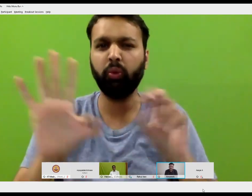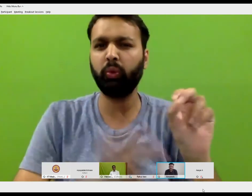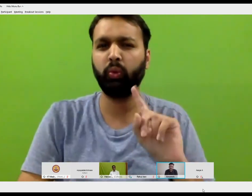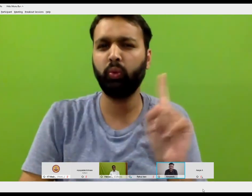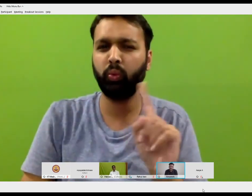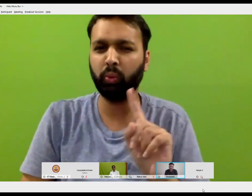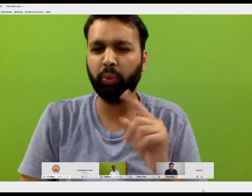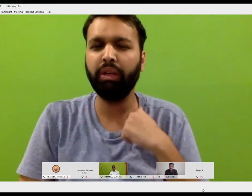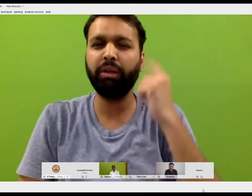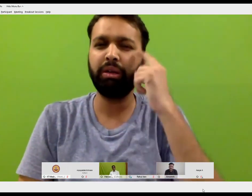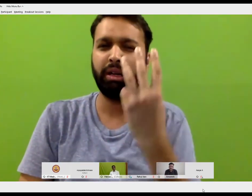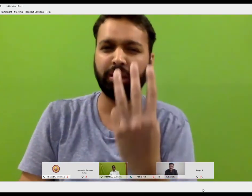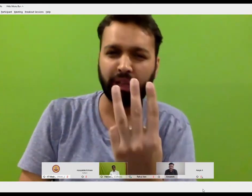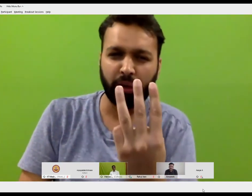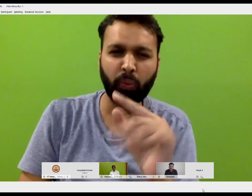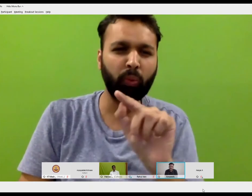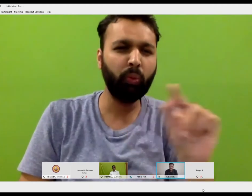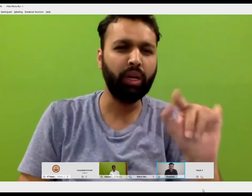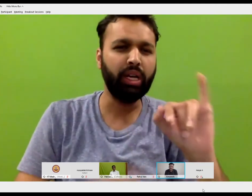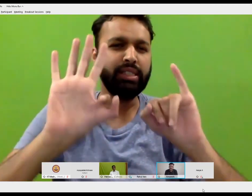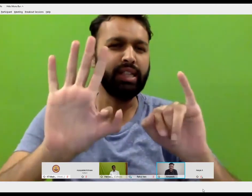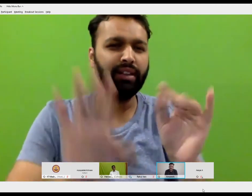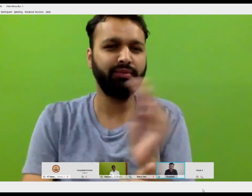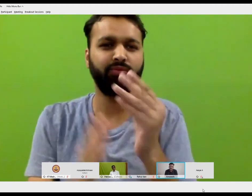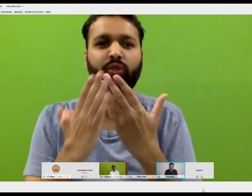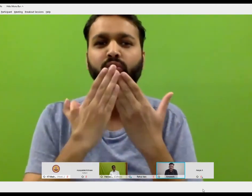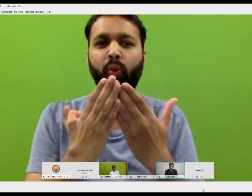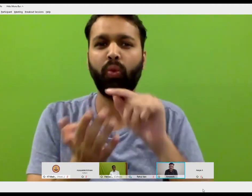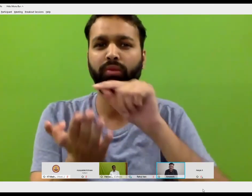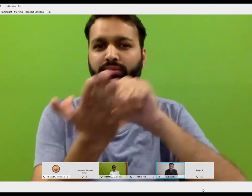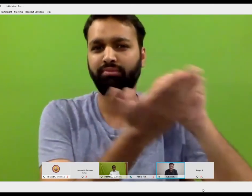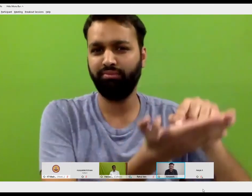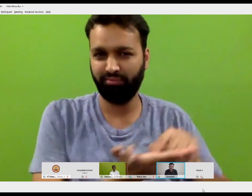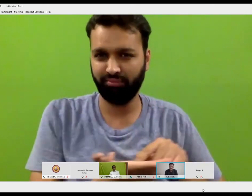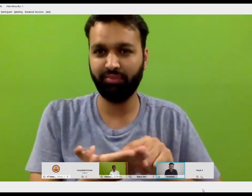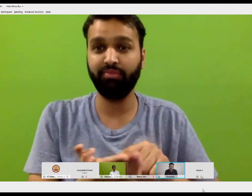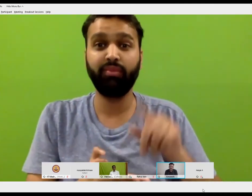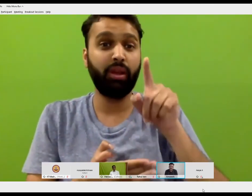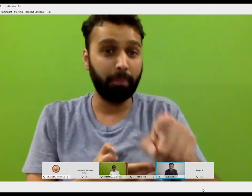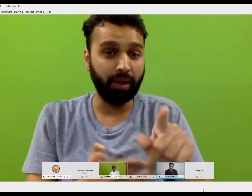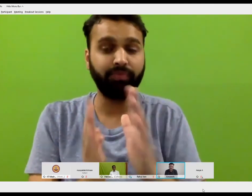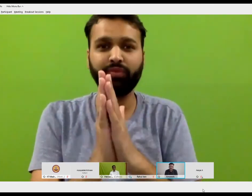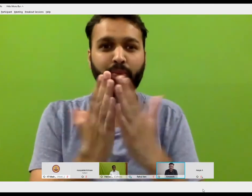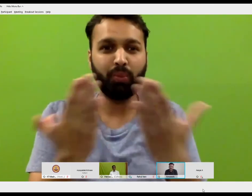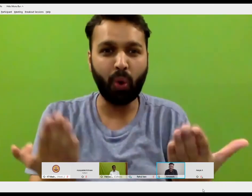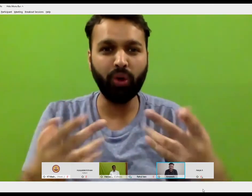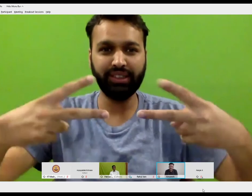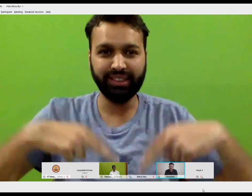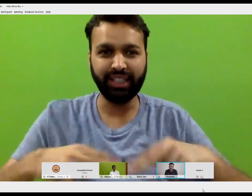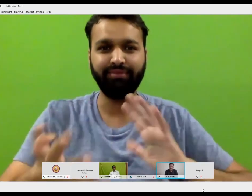where sign language is used in education in the schools, around three to six schools only use sign language.